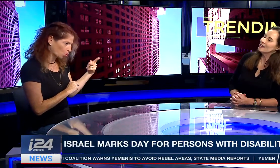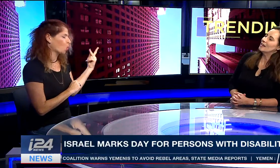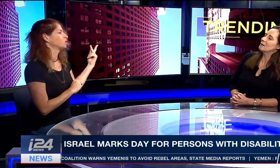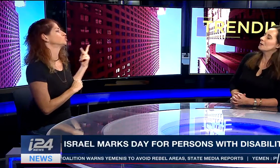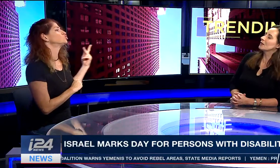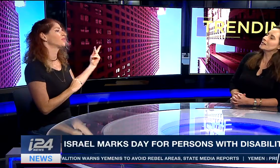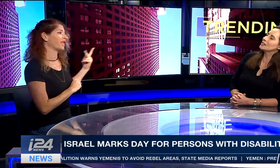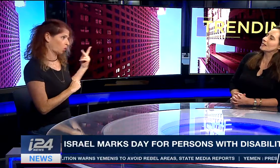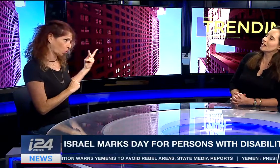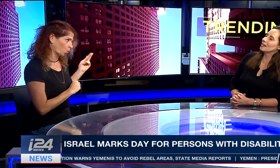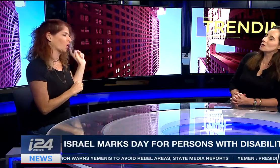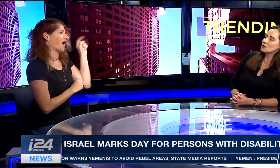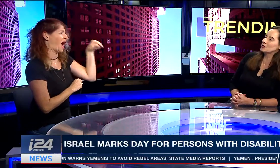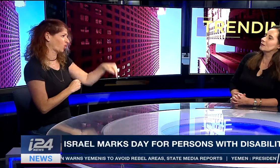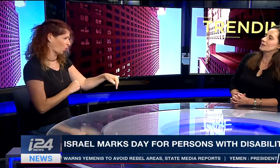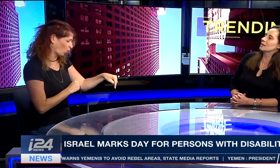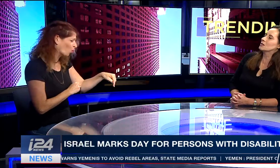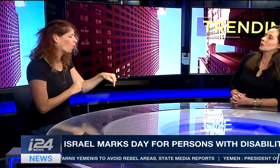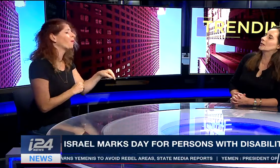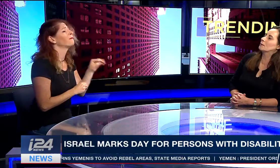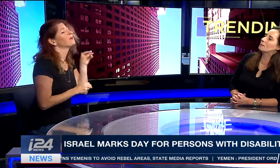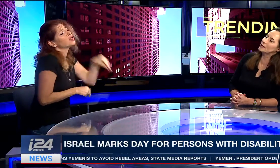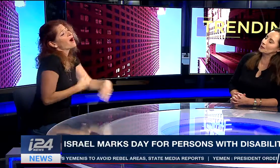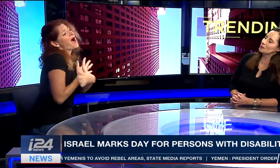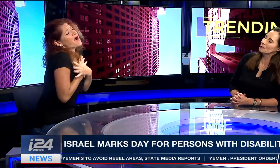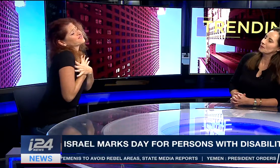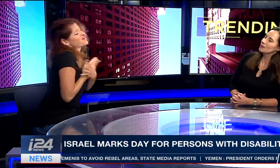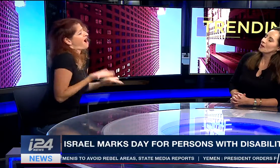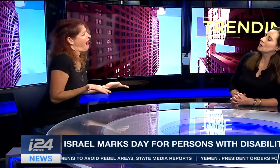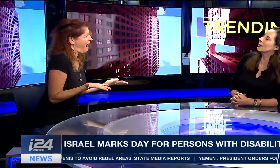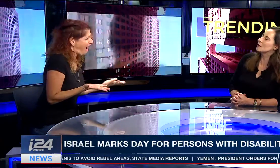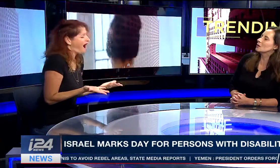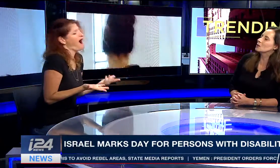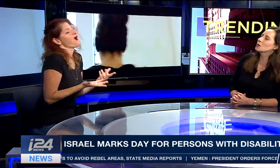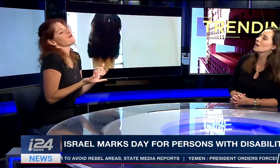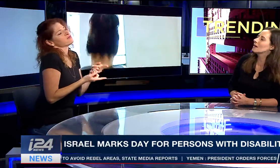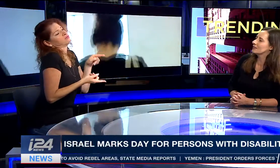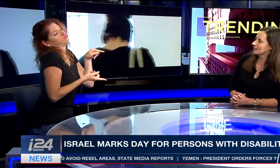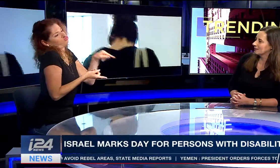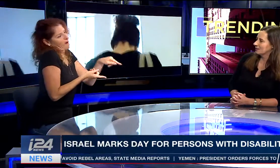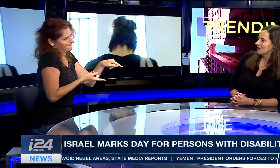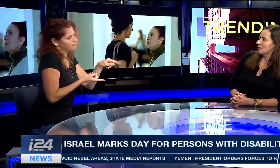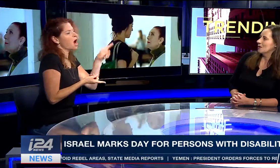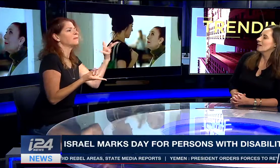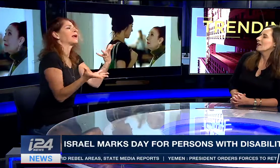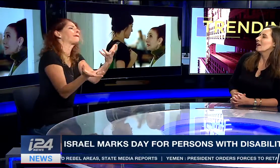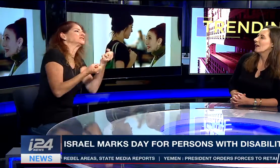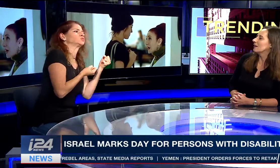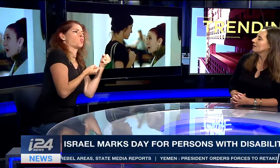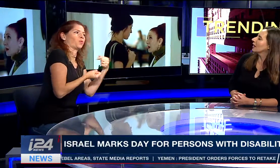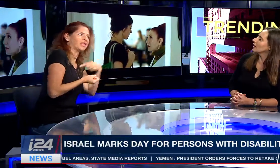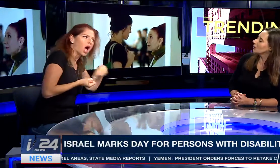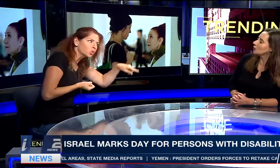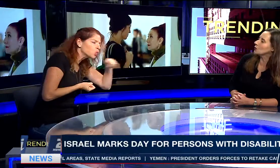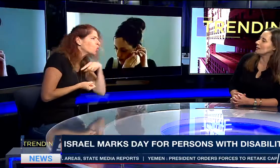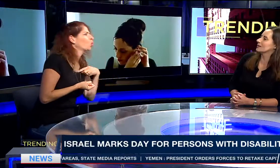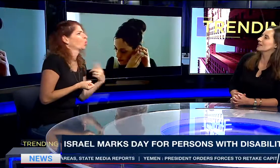And my friend is also deaf. His name is Jonathan Pinto. We came because we love it. And they took us.